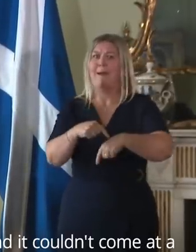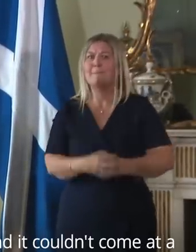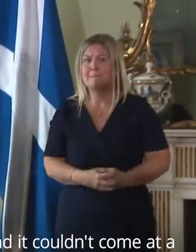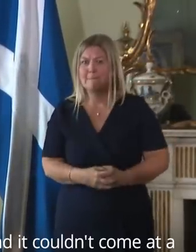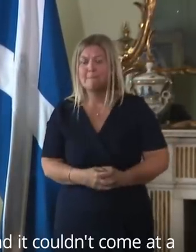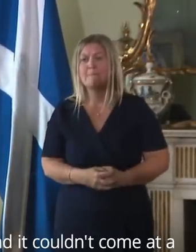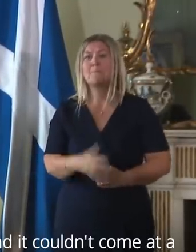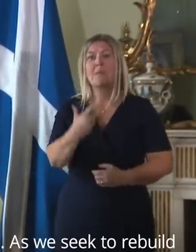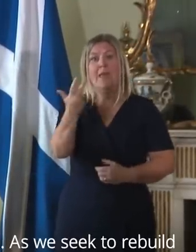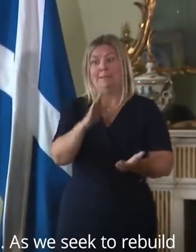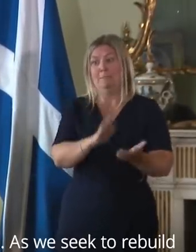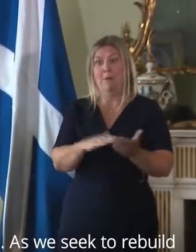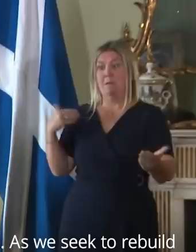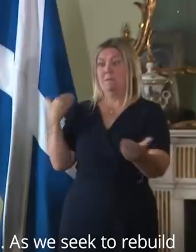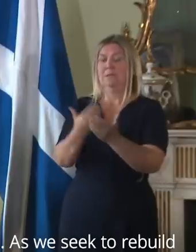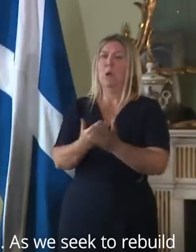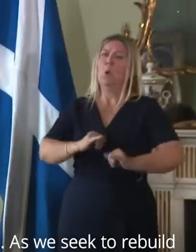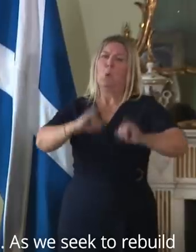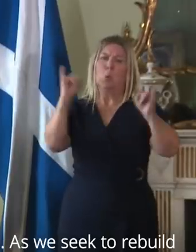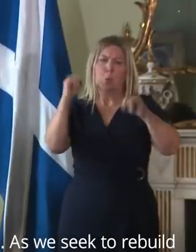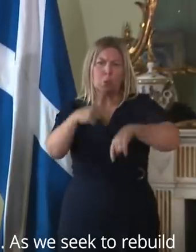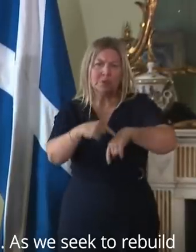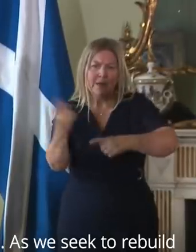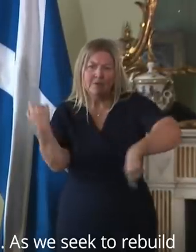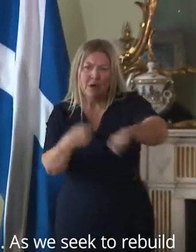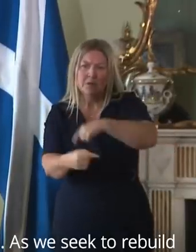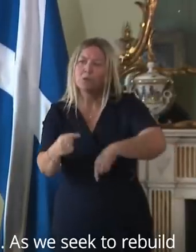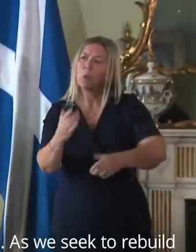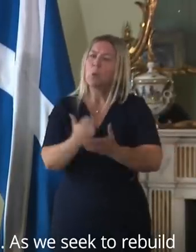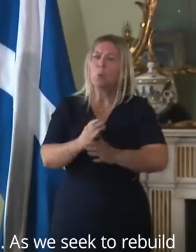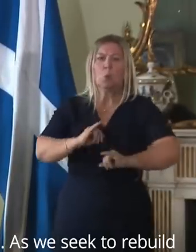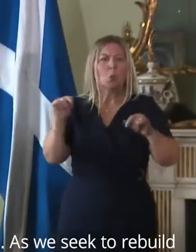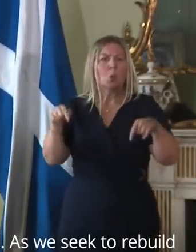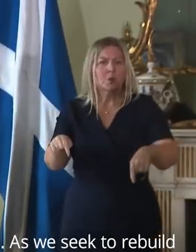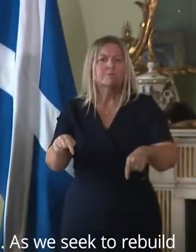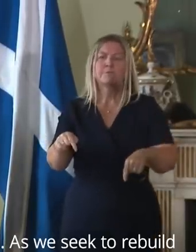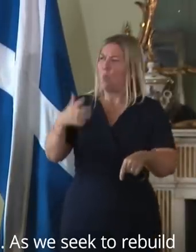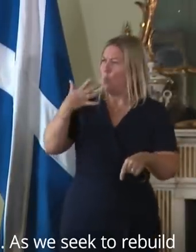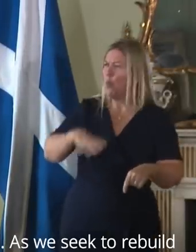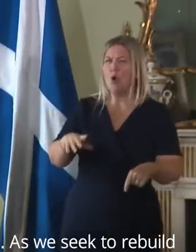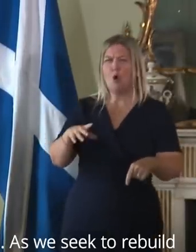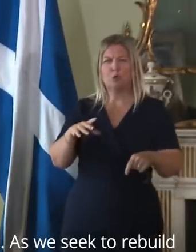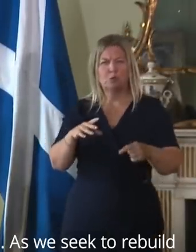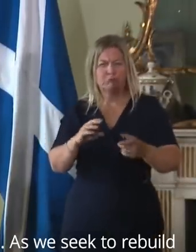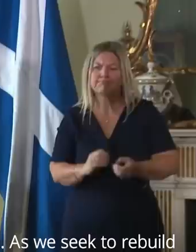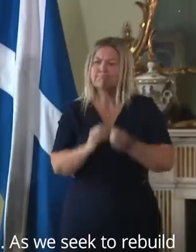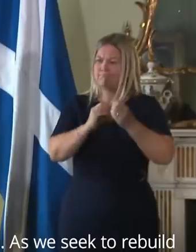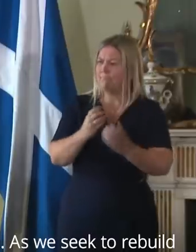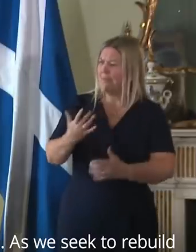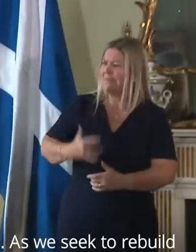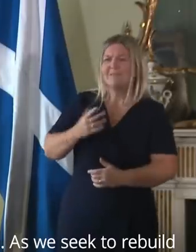The last 18 months have been an incredibly difficult time for us all. And as we seek to rebuild our lives